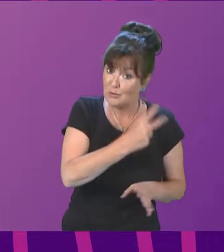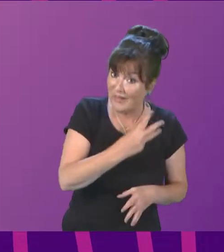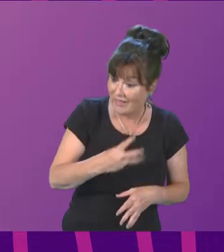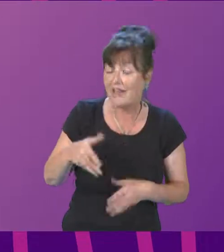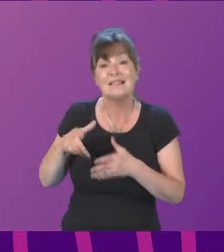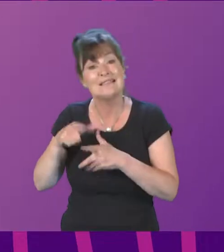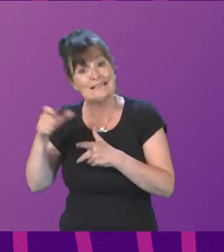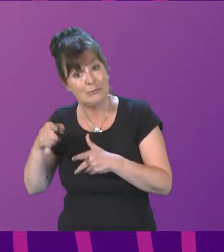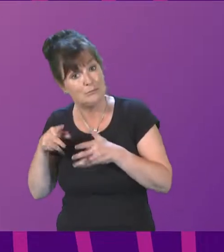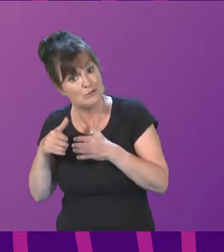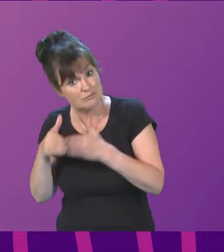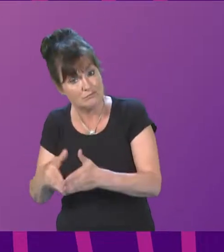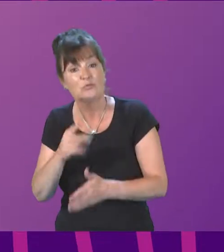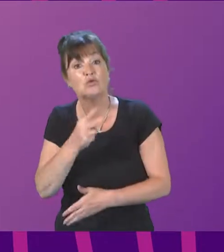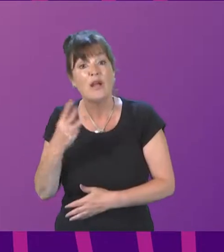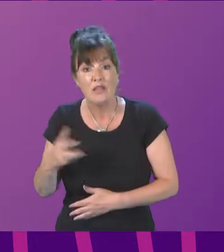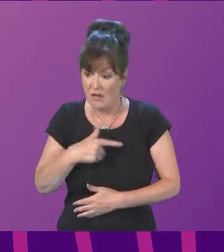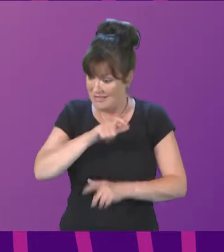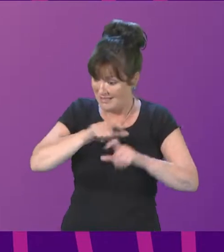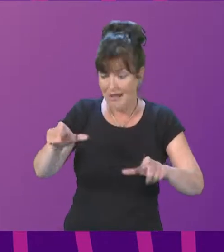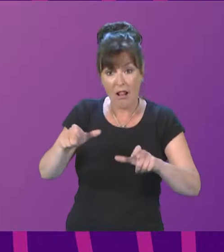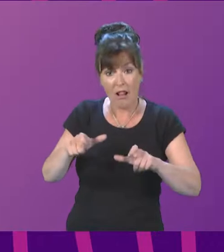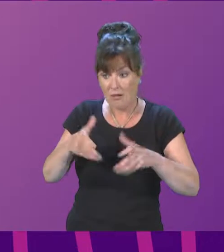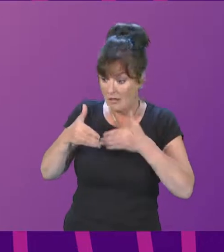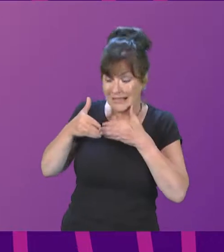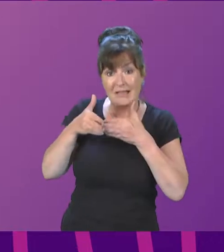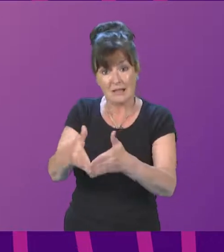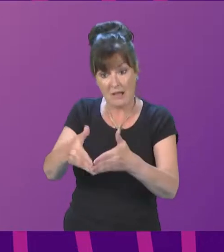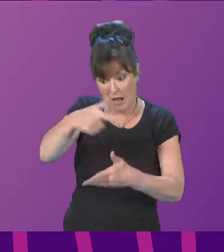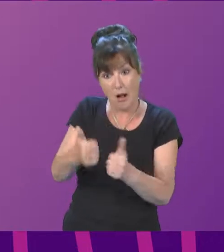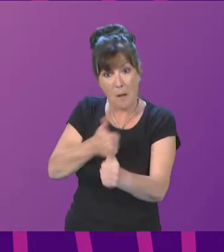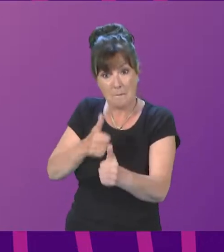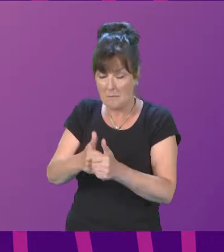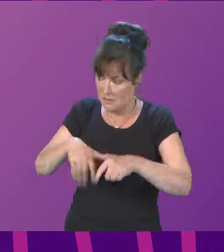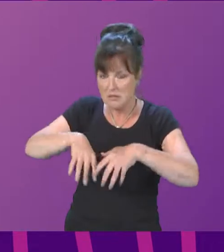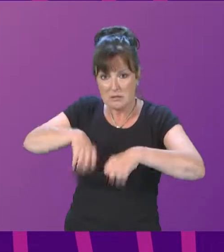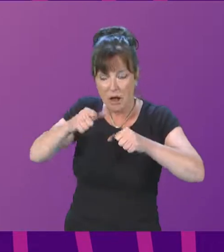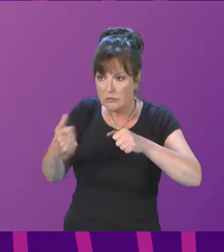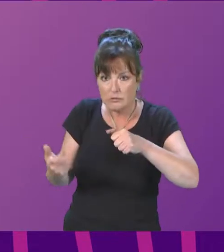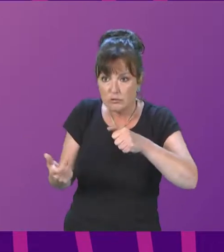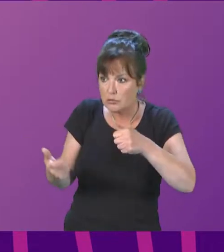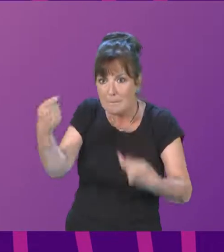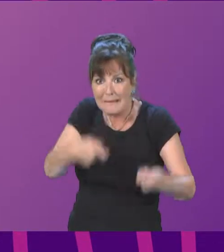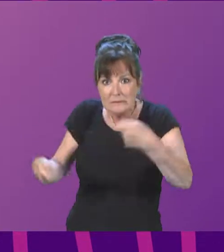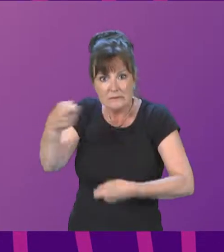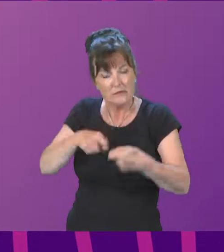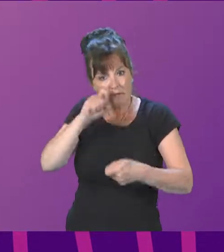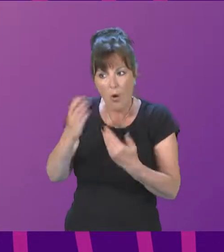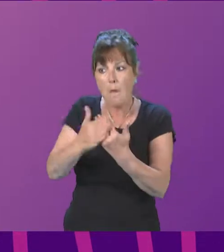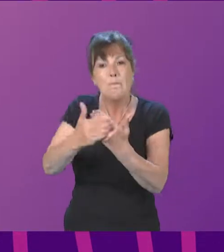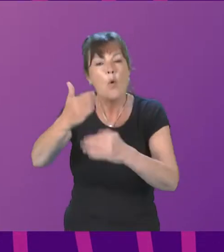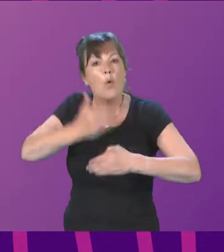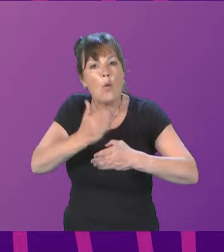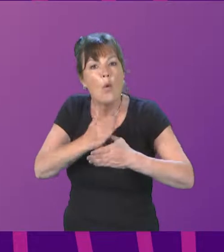continues to make the yard more competitive so that it can bid for and win more work on the open